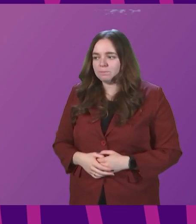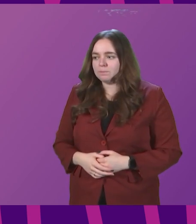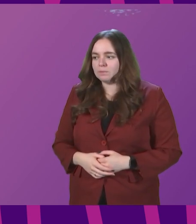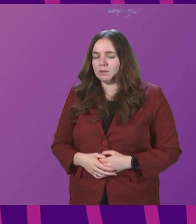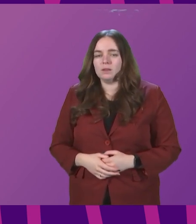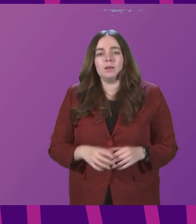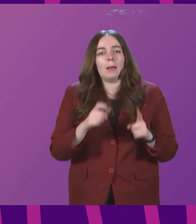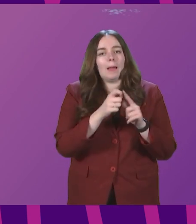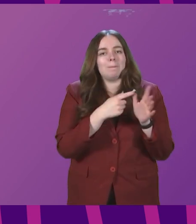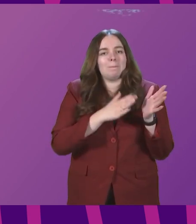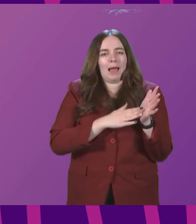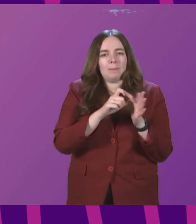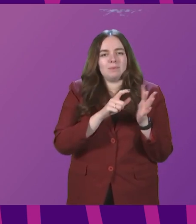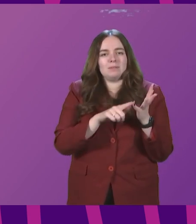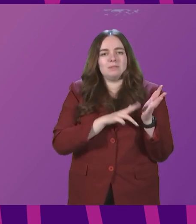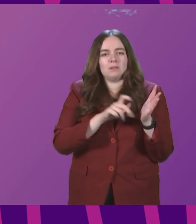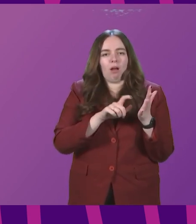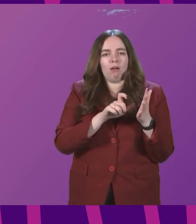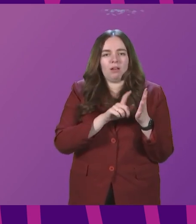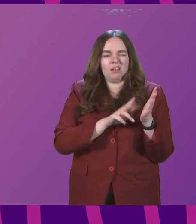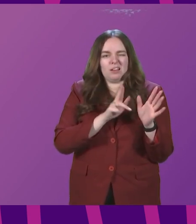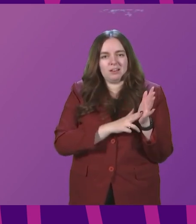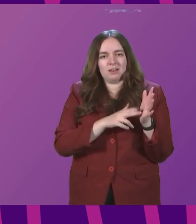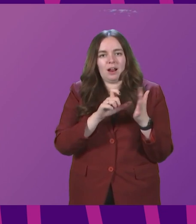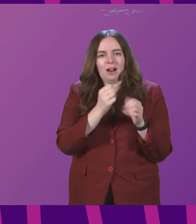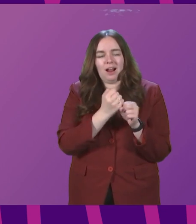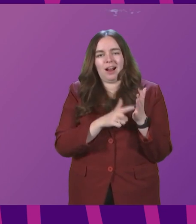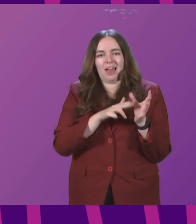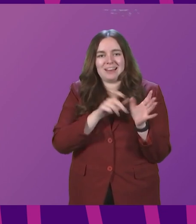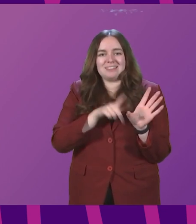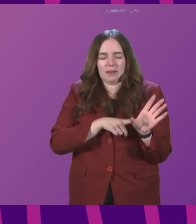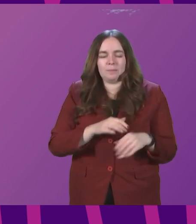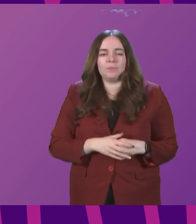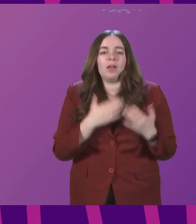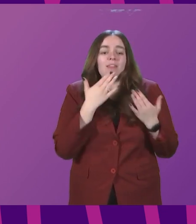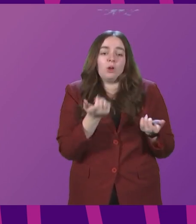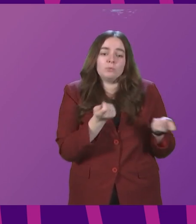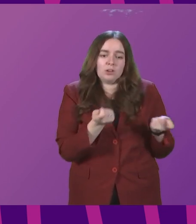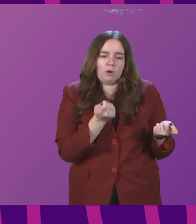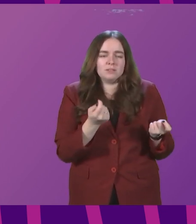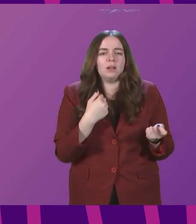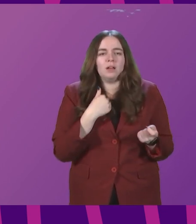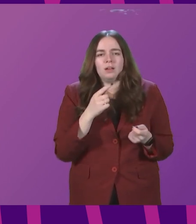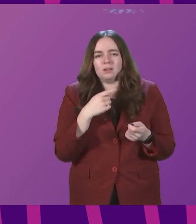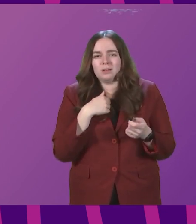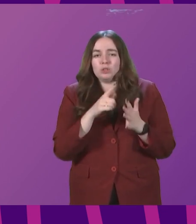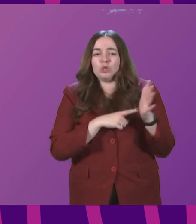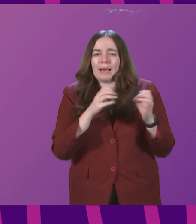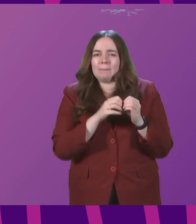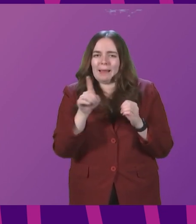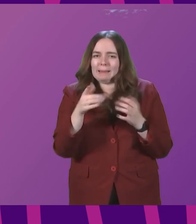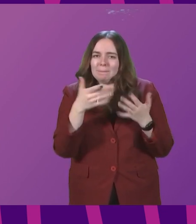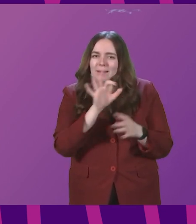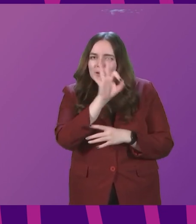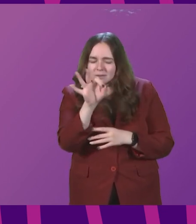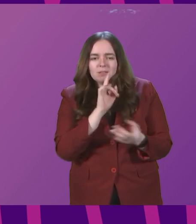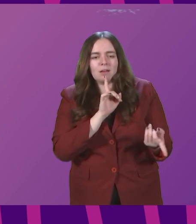Pam Duncan Glancy to be followed by Kenneth Gibson. Thank you, Presiding Officer. I heard the First Minister's answer to my colleague, Jackie Bailey, but it is my